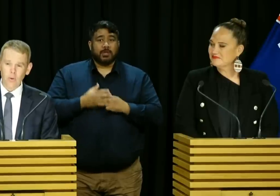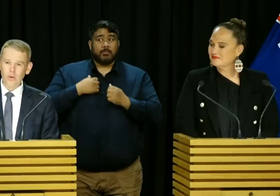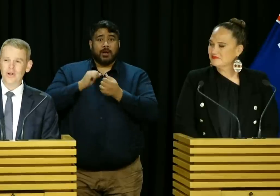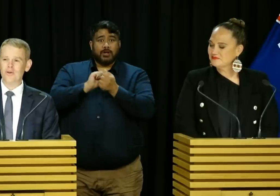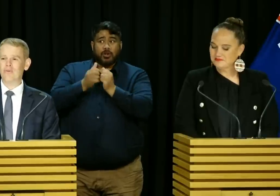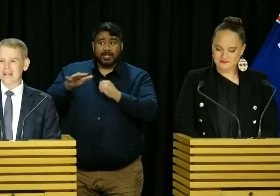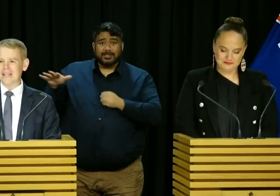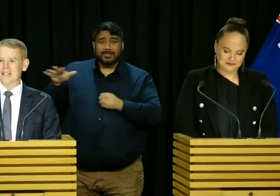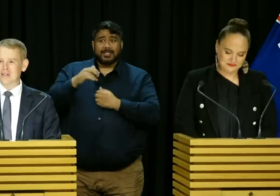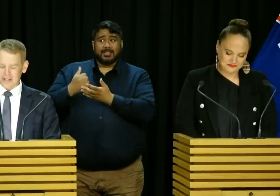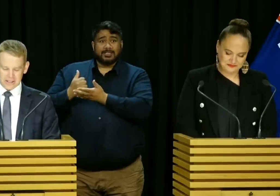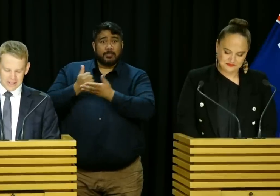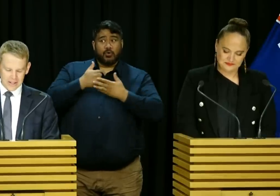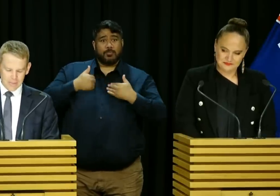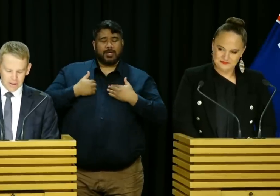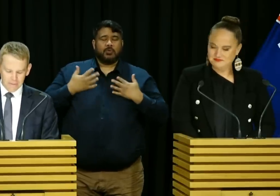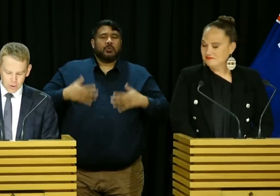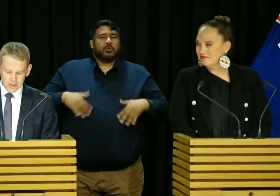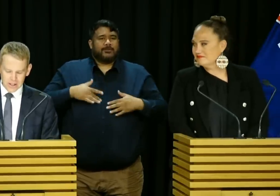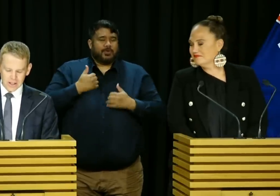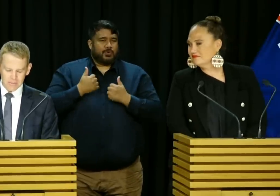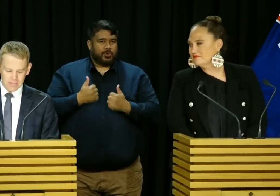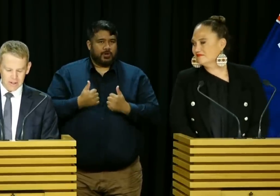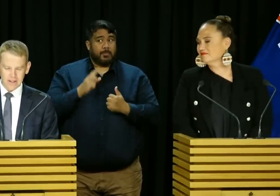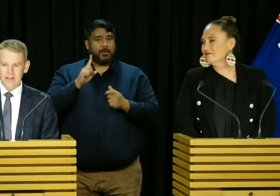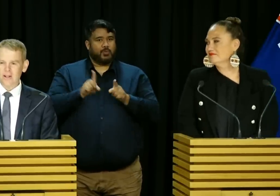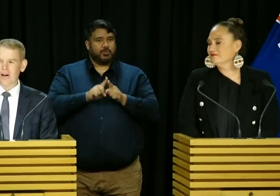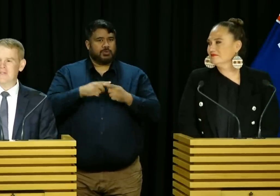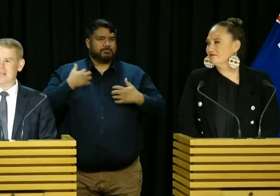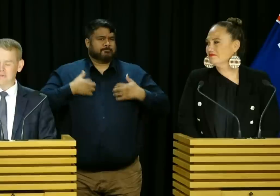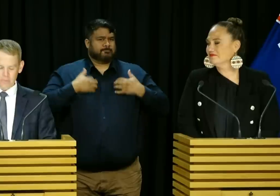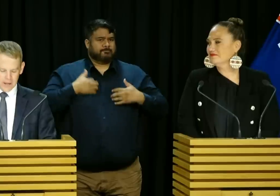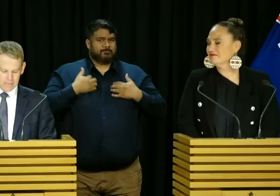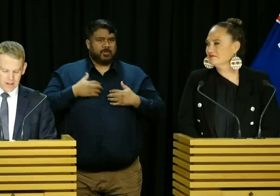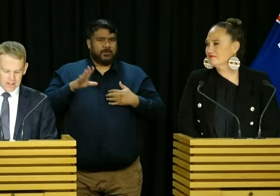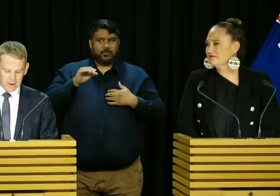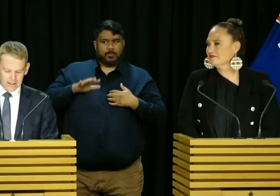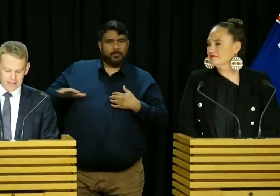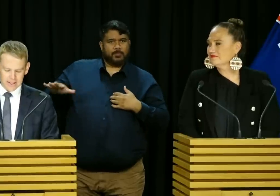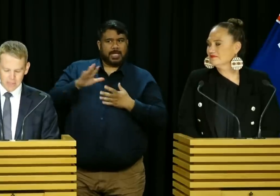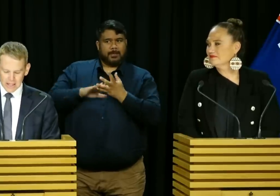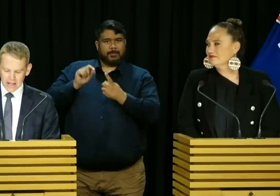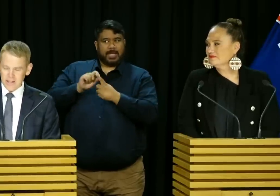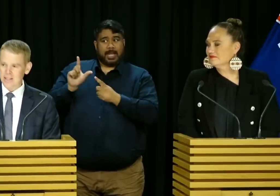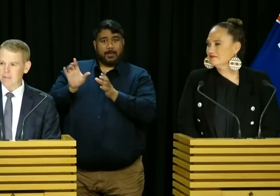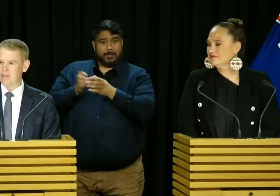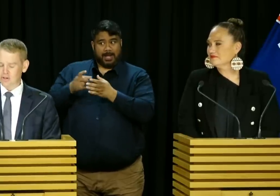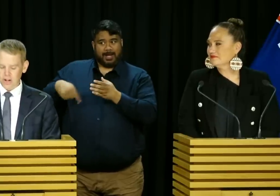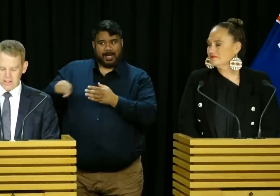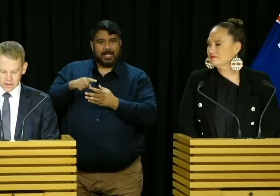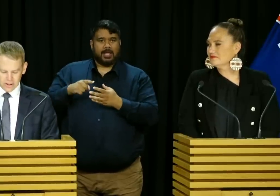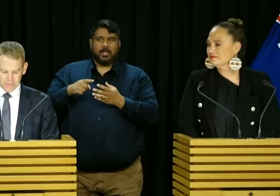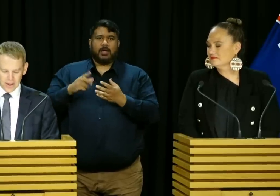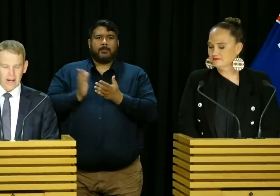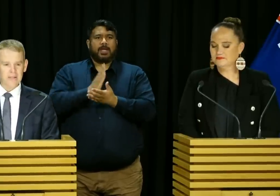but also really excited by the focus and commitment that I have seen from them to make this a speedy and seamless